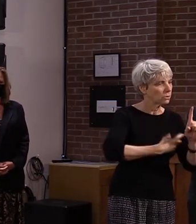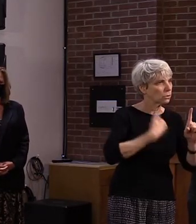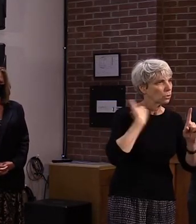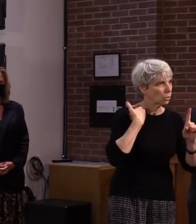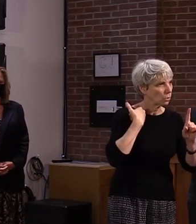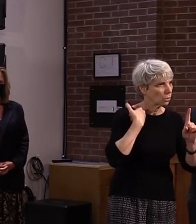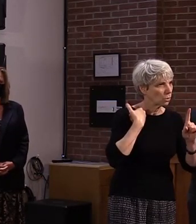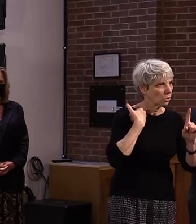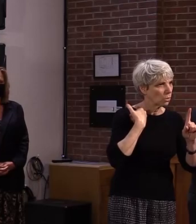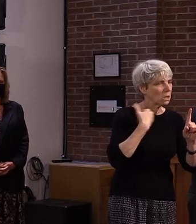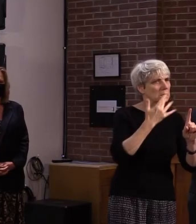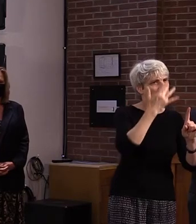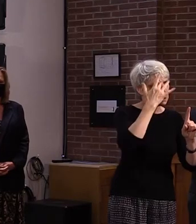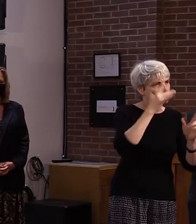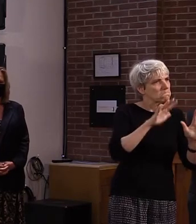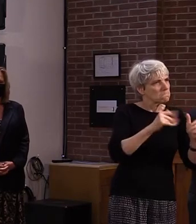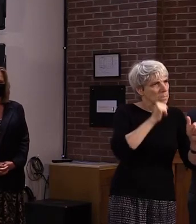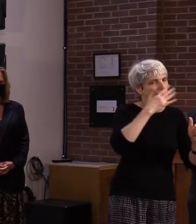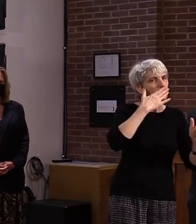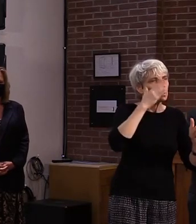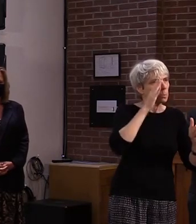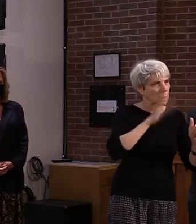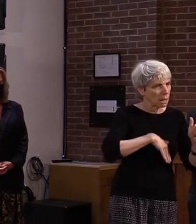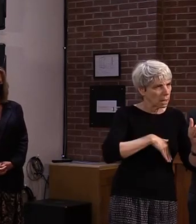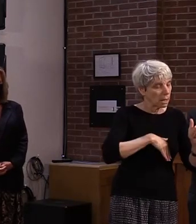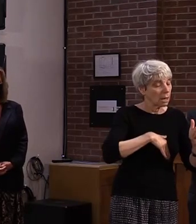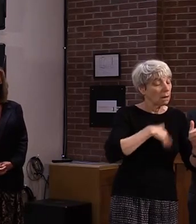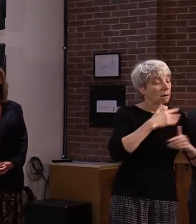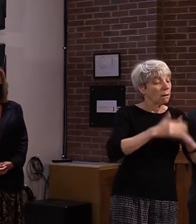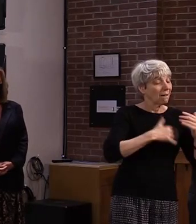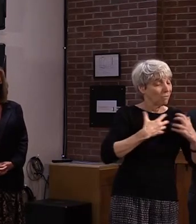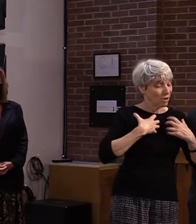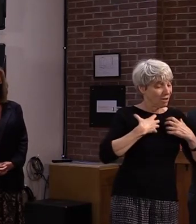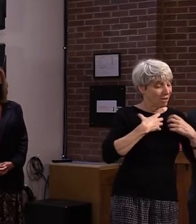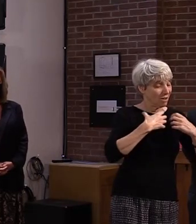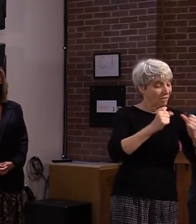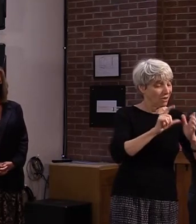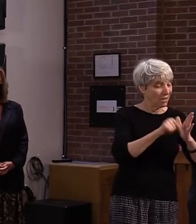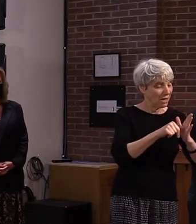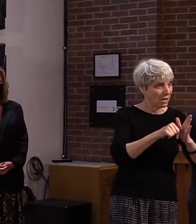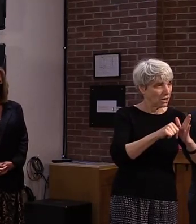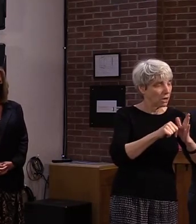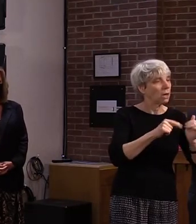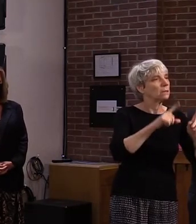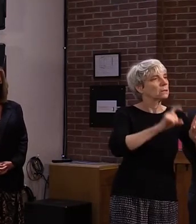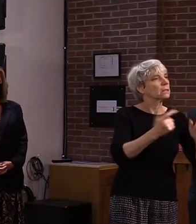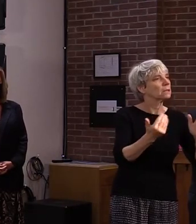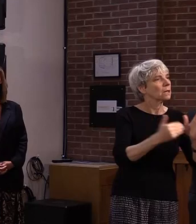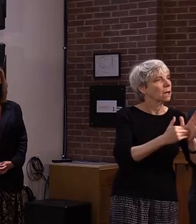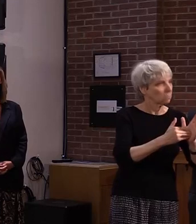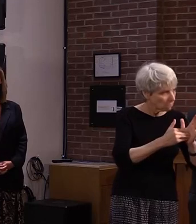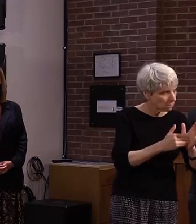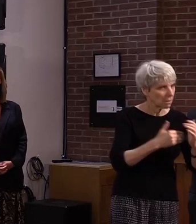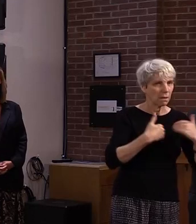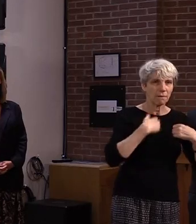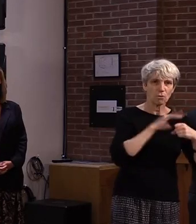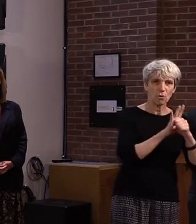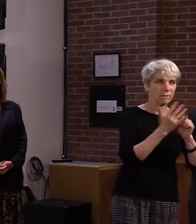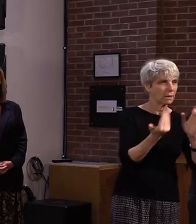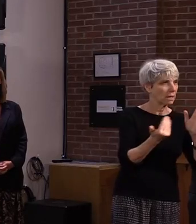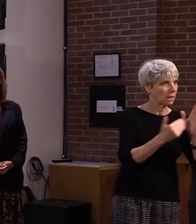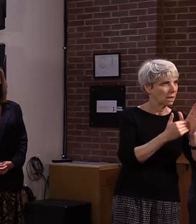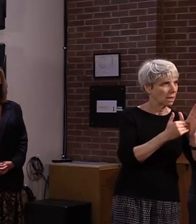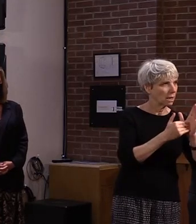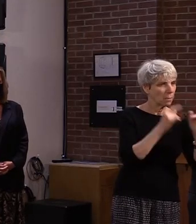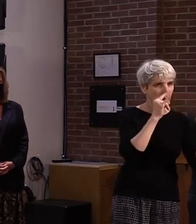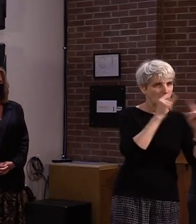prior to testing positive once again recently. Although the second time around, he had no